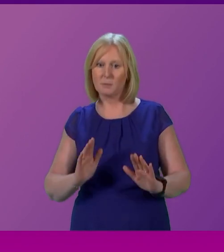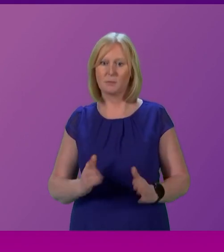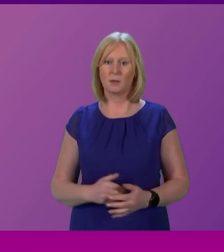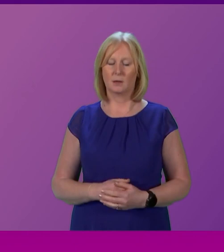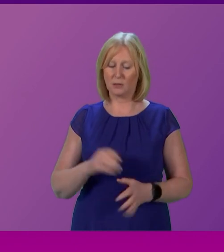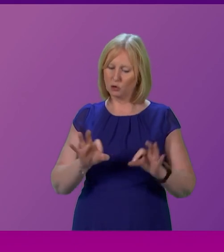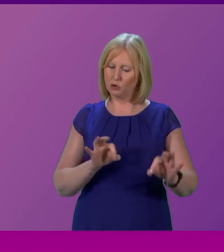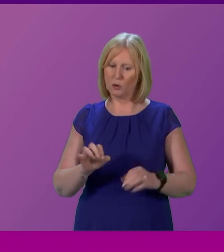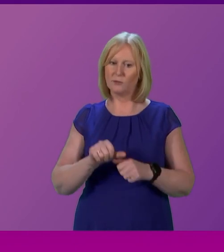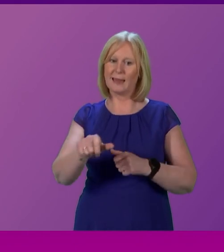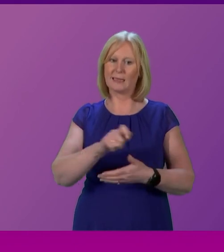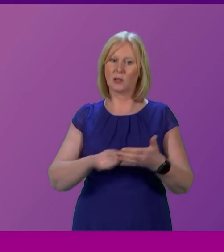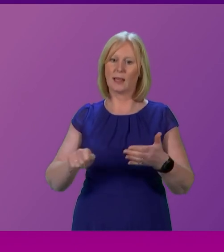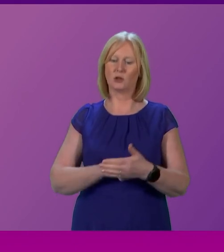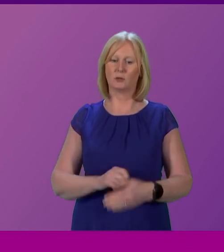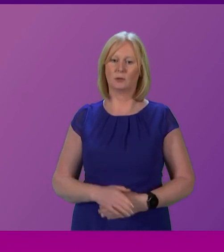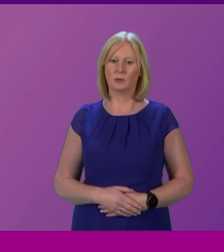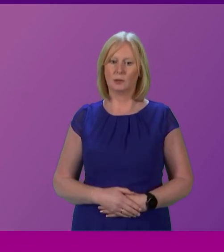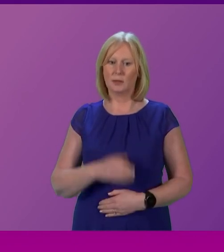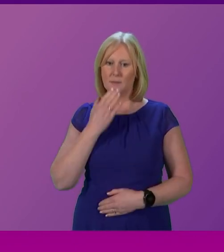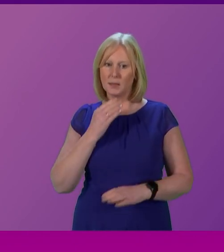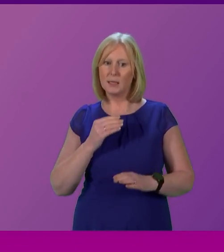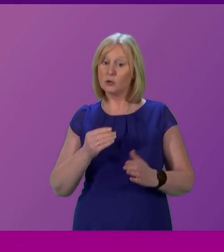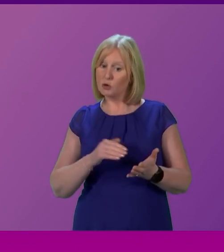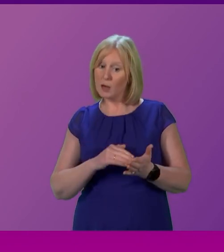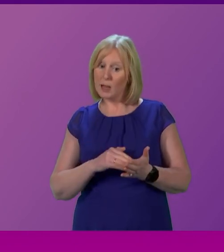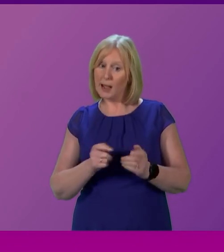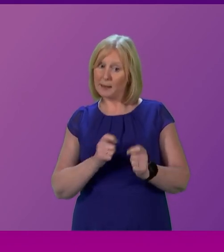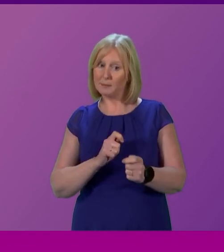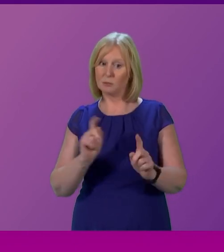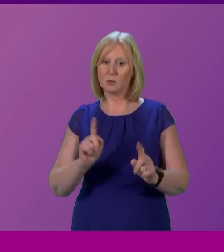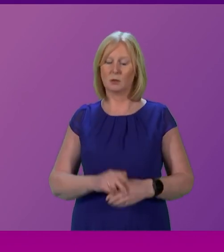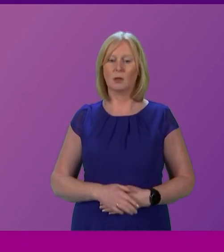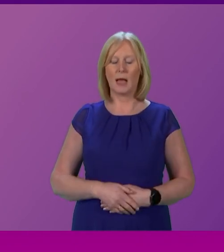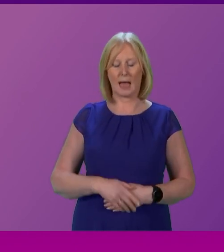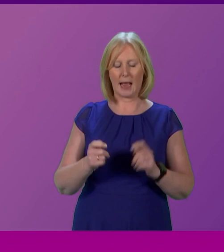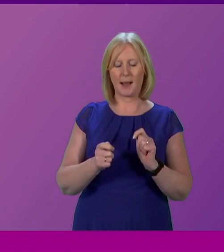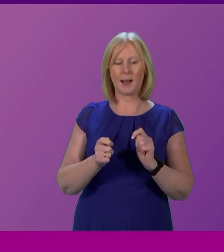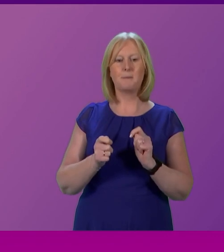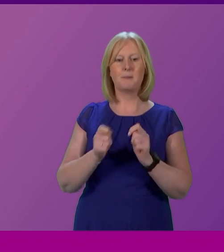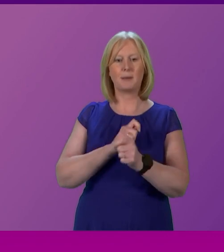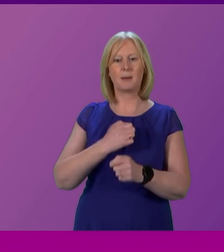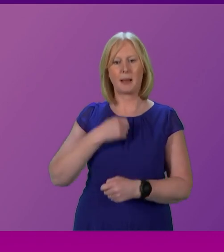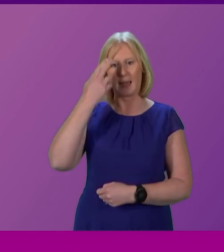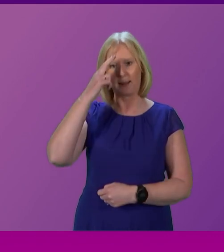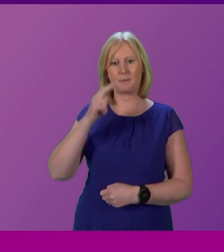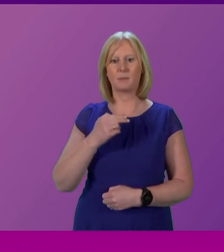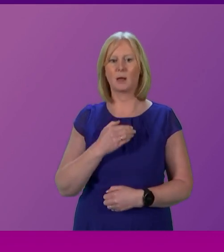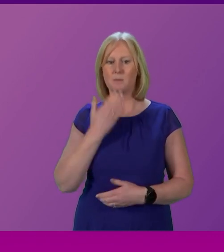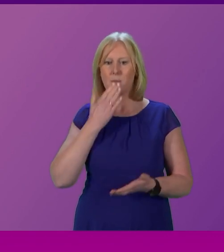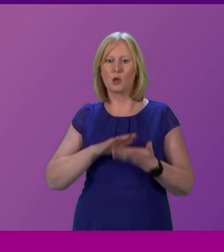that we would offer at the next election. Ms Boyer, could you please move your amendment? I move the amendment in my name. Apologies, presiding officer. you very much.